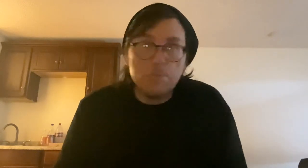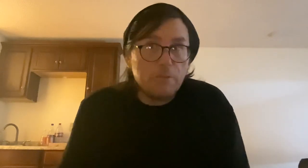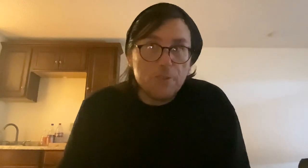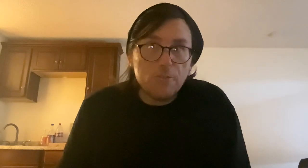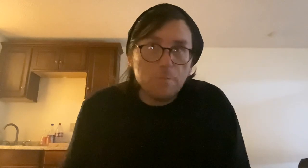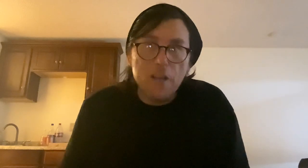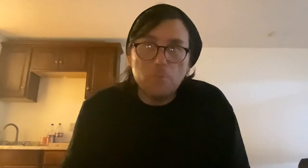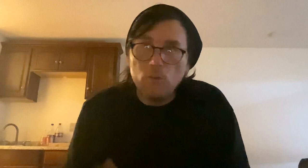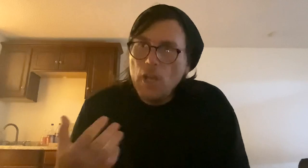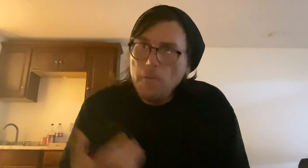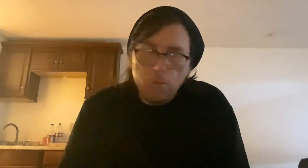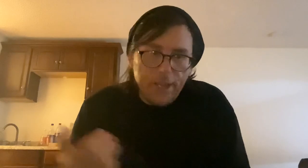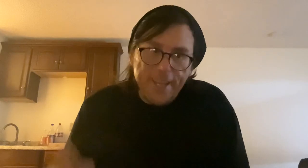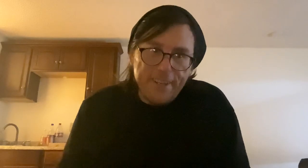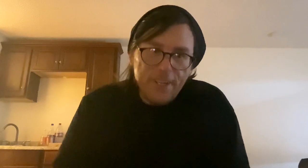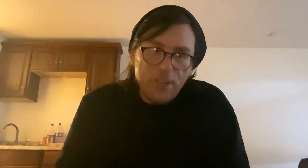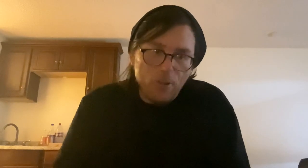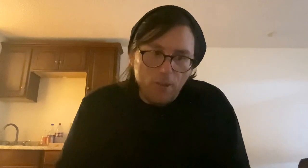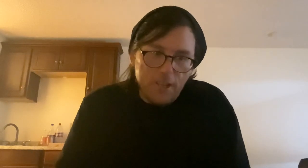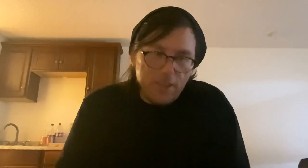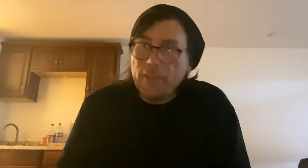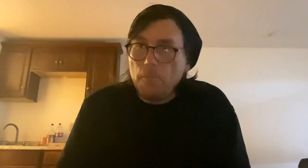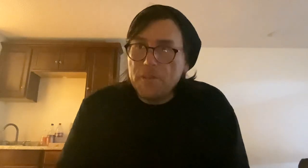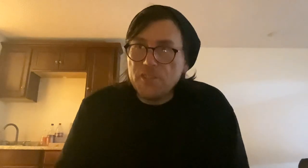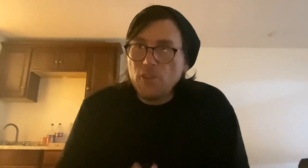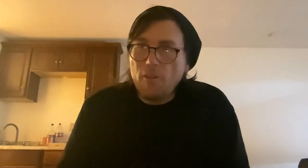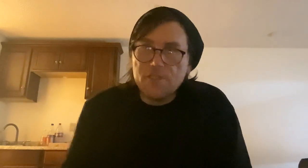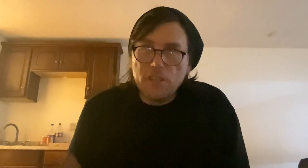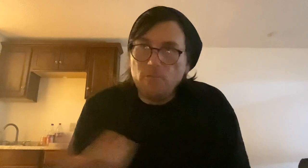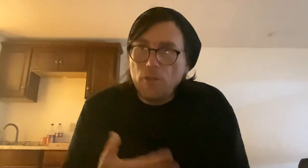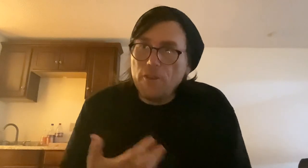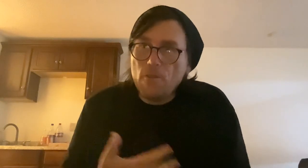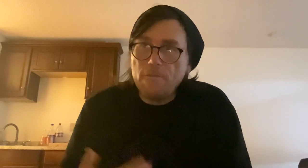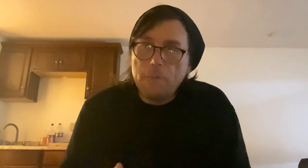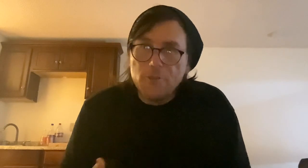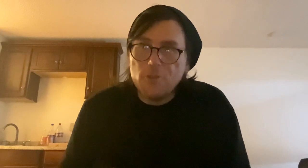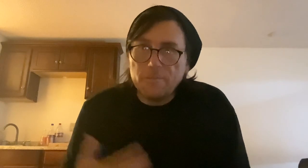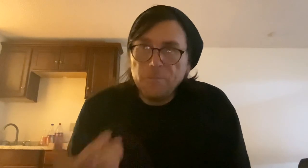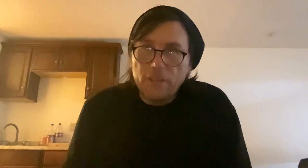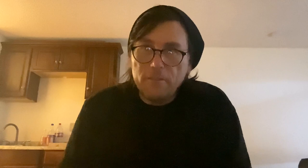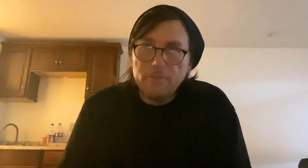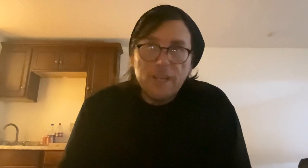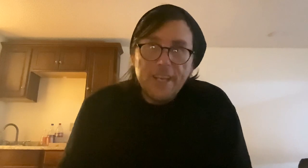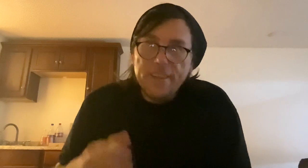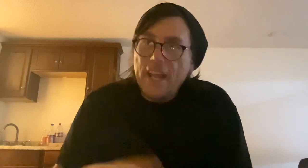professional as possible, put in your, uh, like your business card and stuff with all your information of that